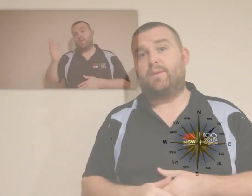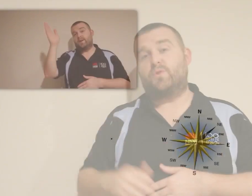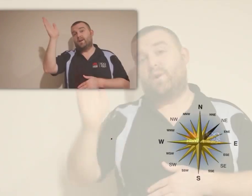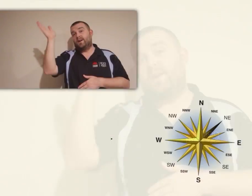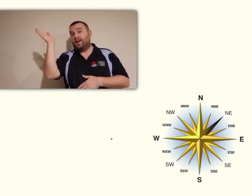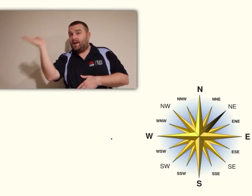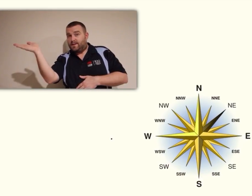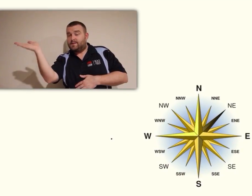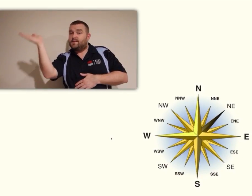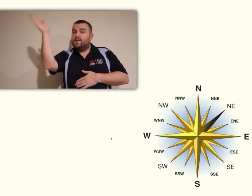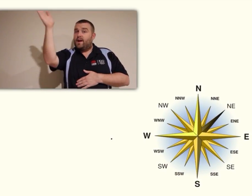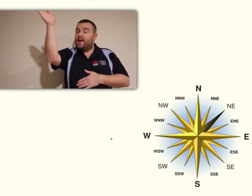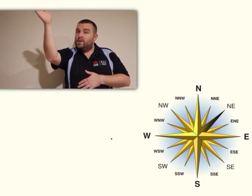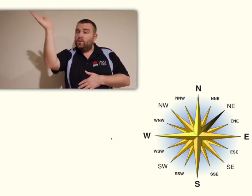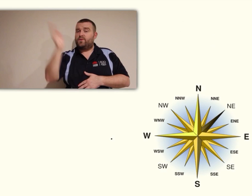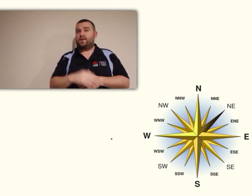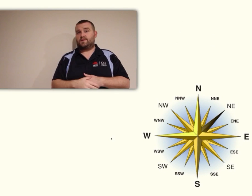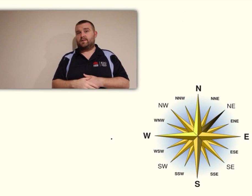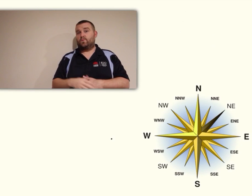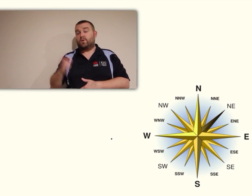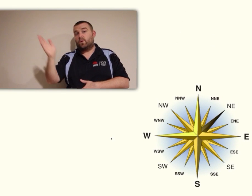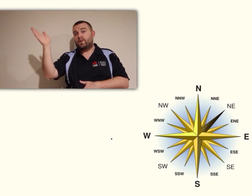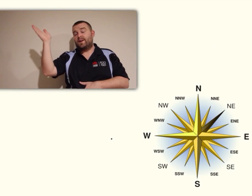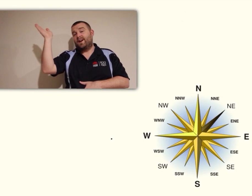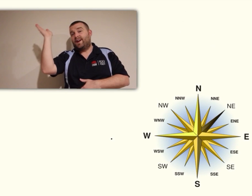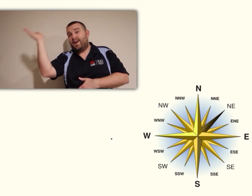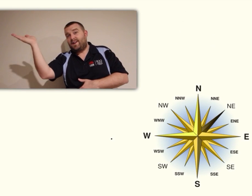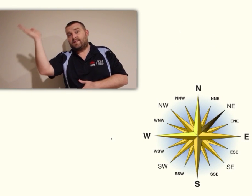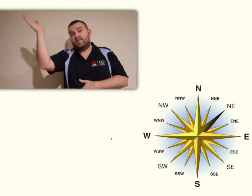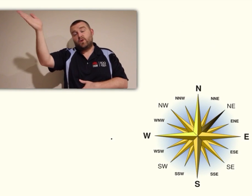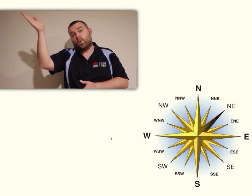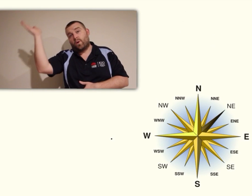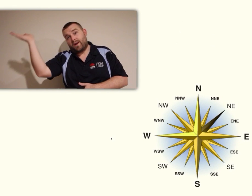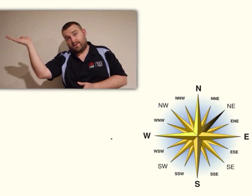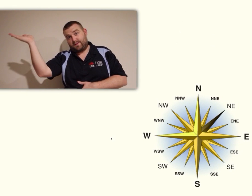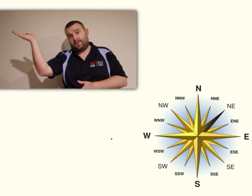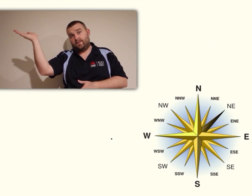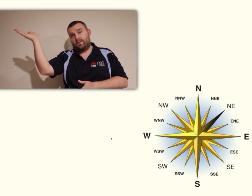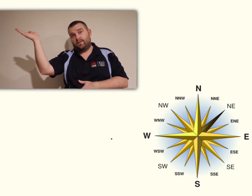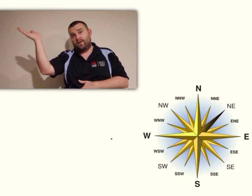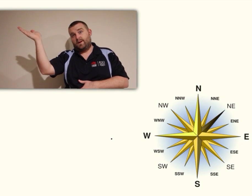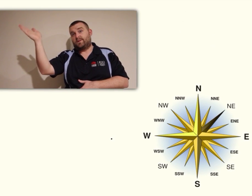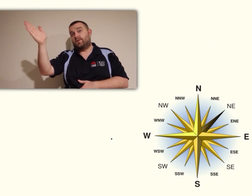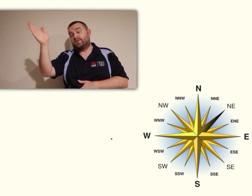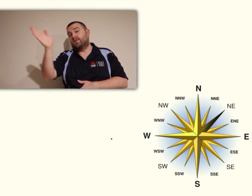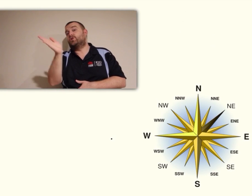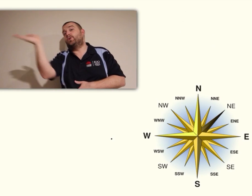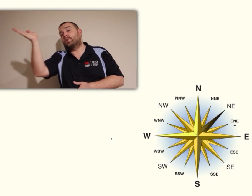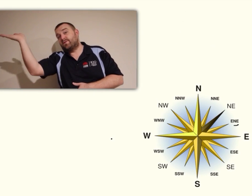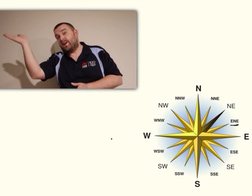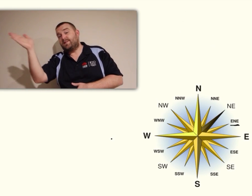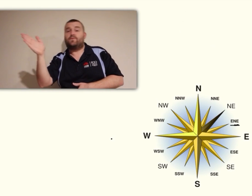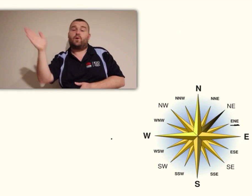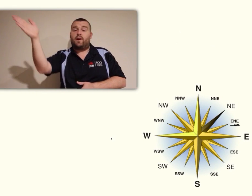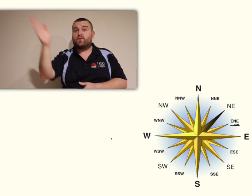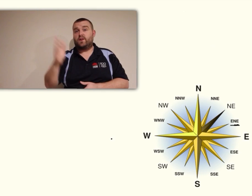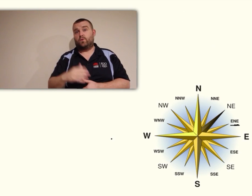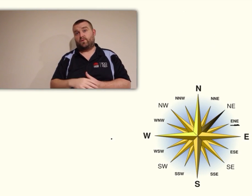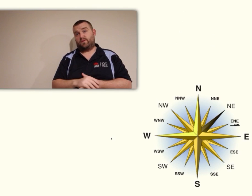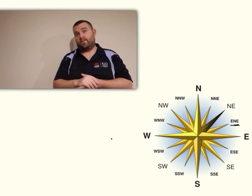between east and northeast. We'll call it east nor-east. So there's two lots of east for every north.